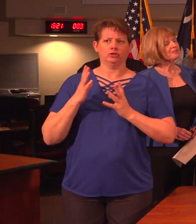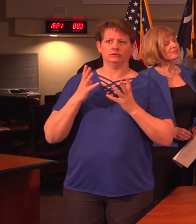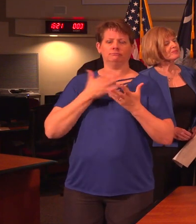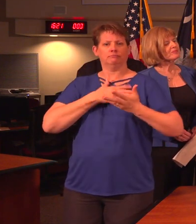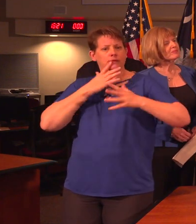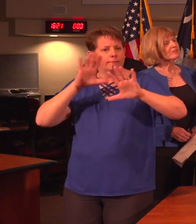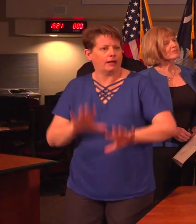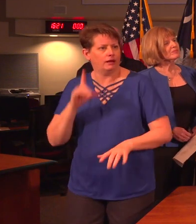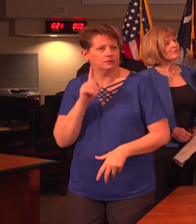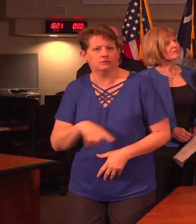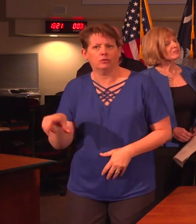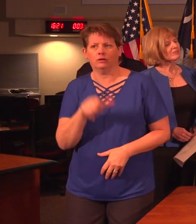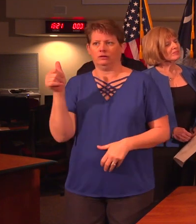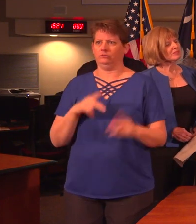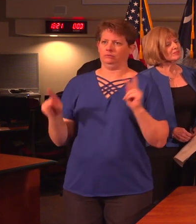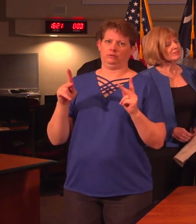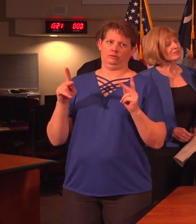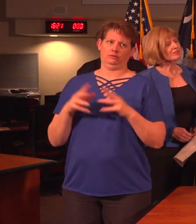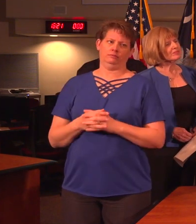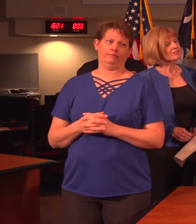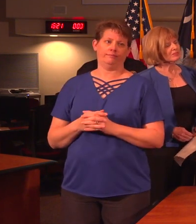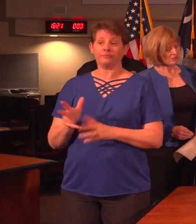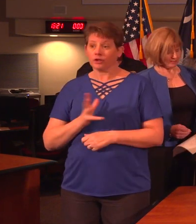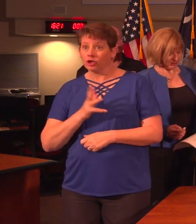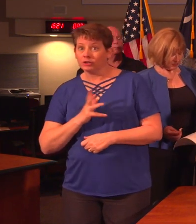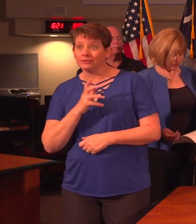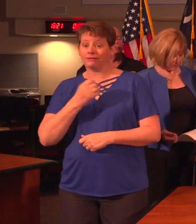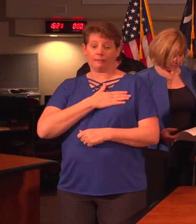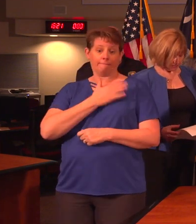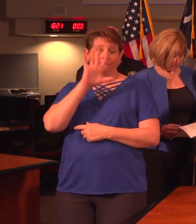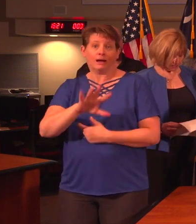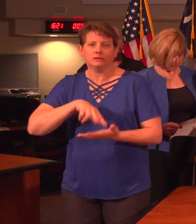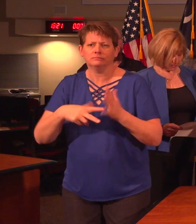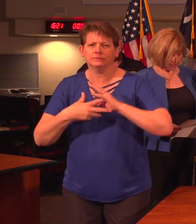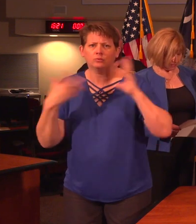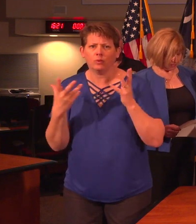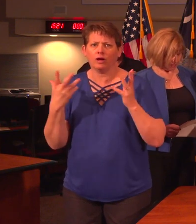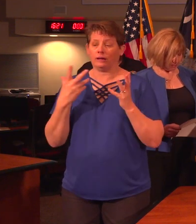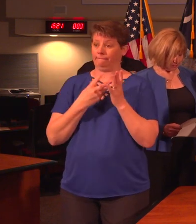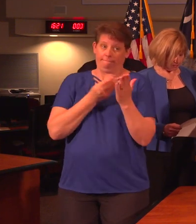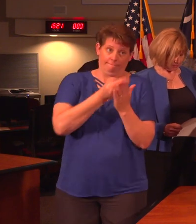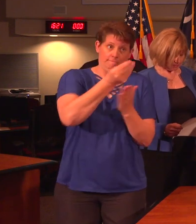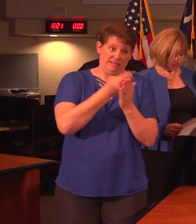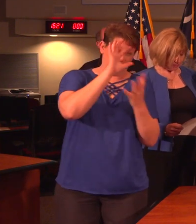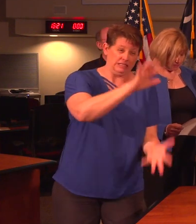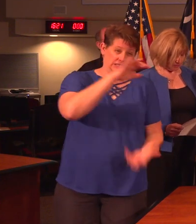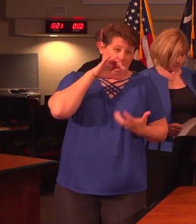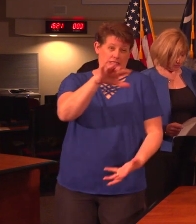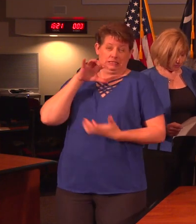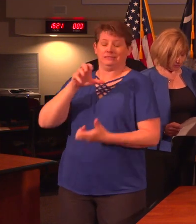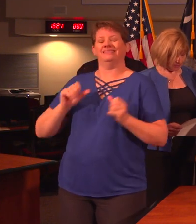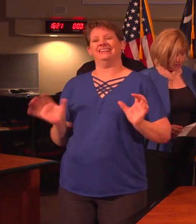compassion towards each other. Courtesy and compassion means that we don't purchase more supplies that we need.